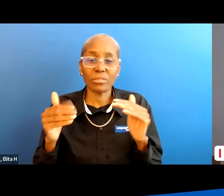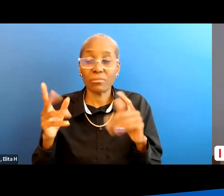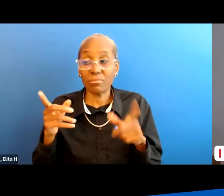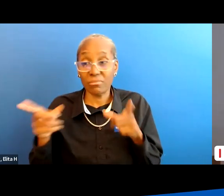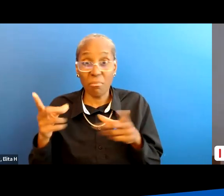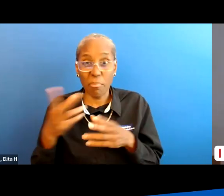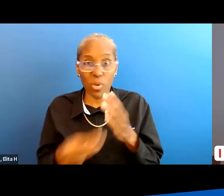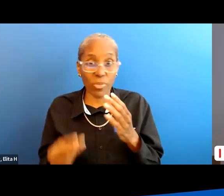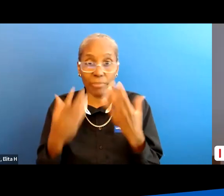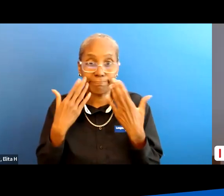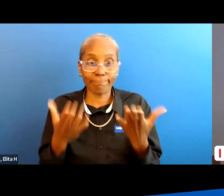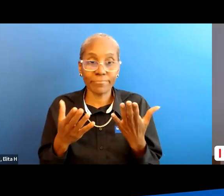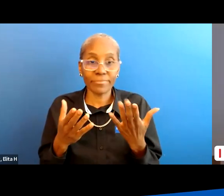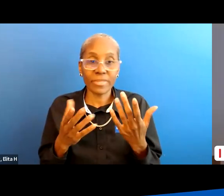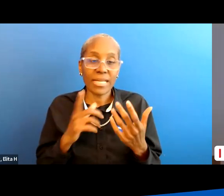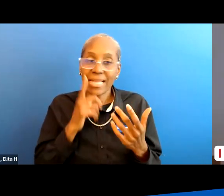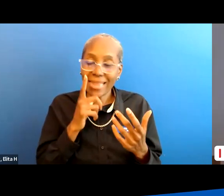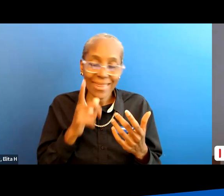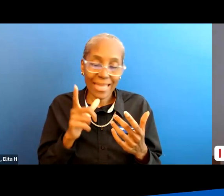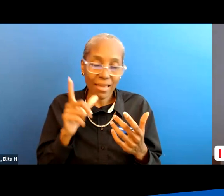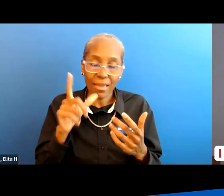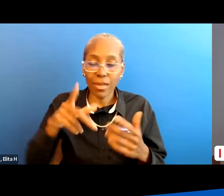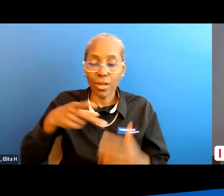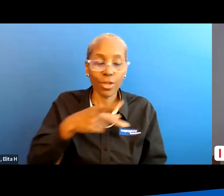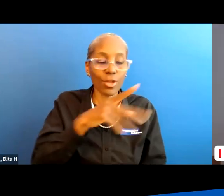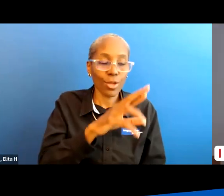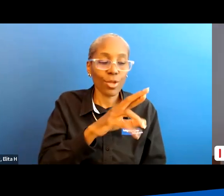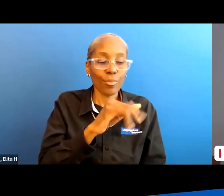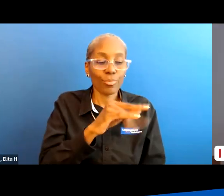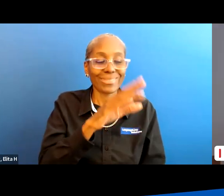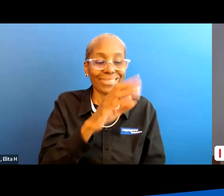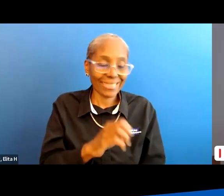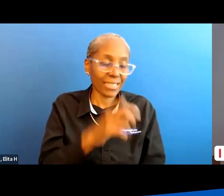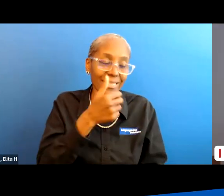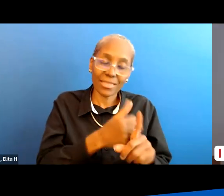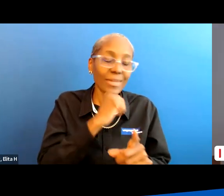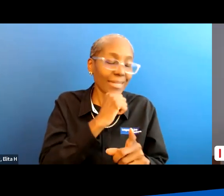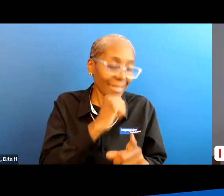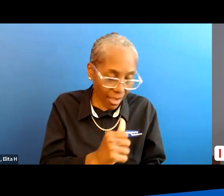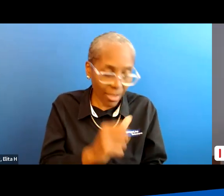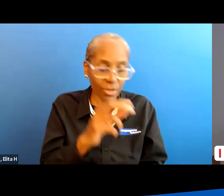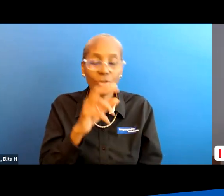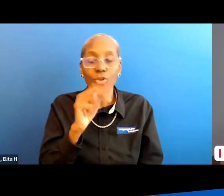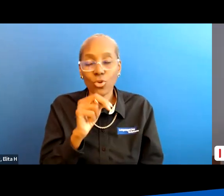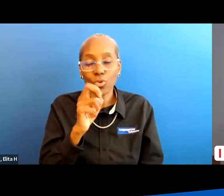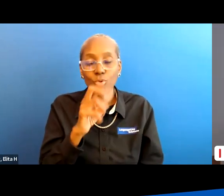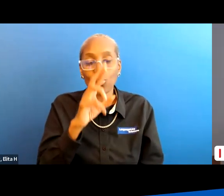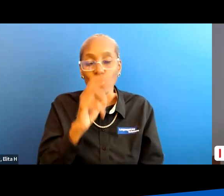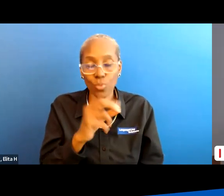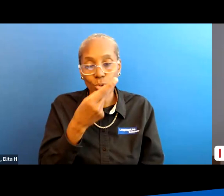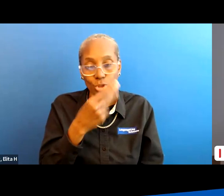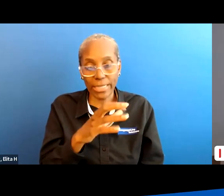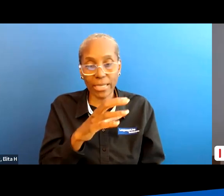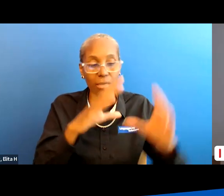but that is not for neurogenic the pristine system is not for neurogenic bladder and since it sounds so similar to that